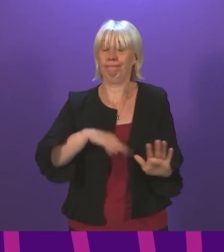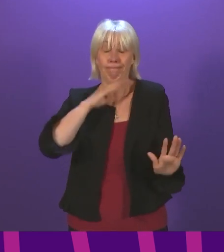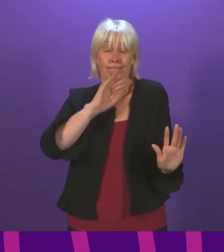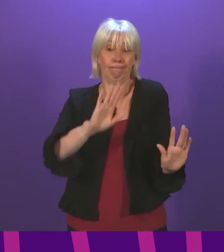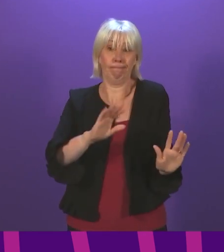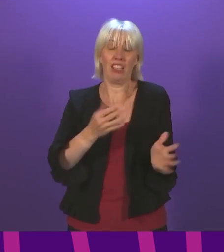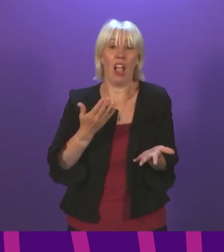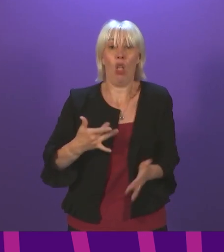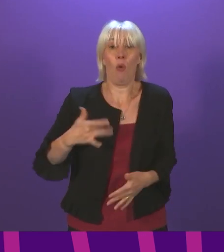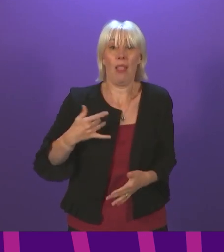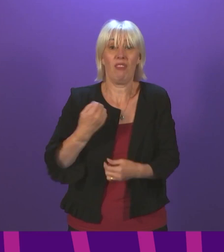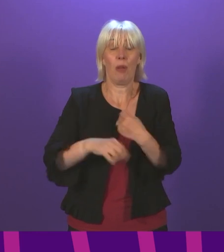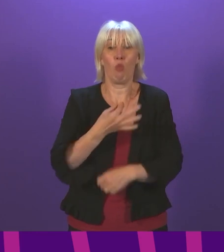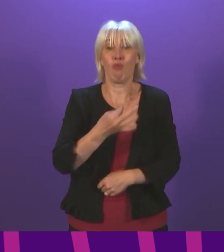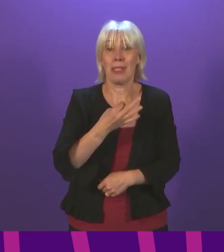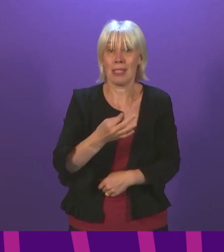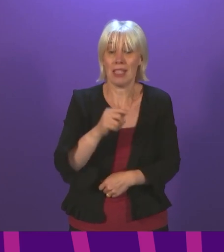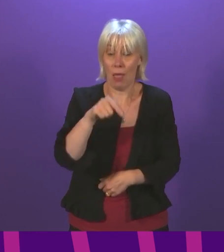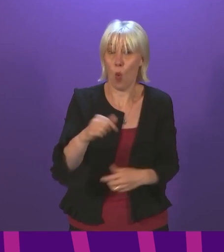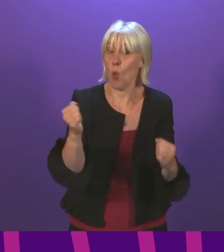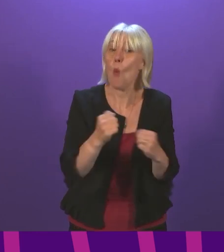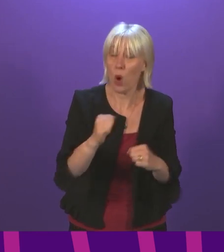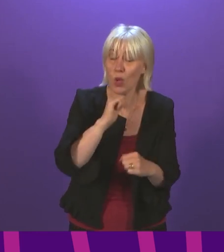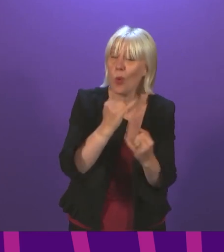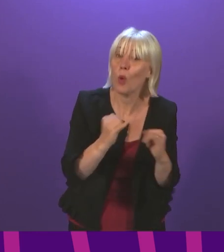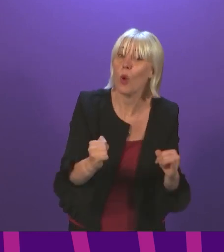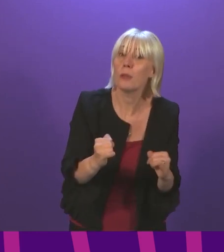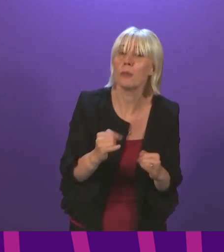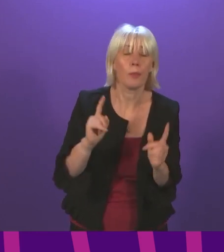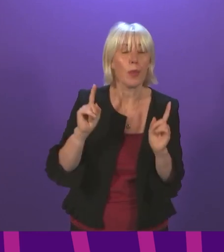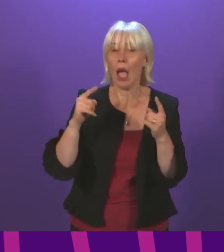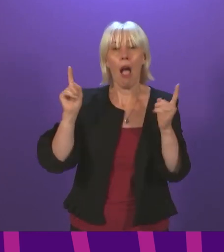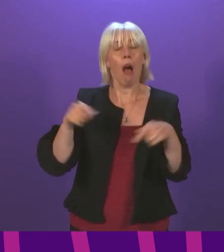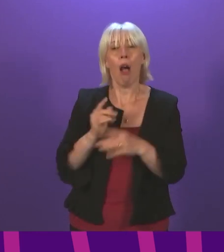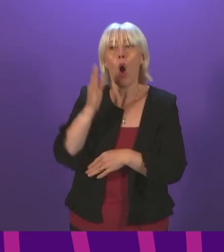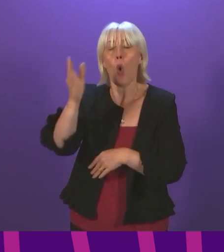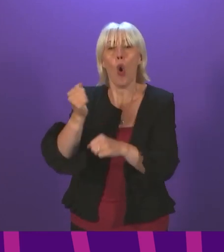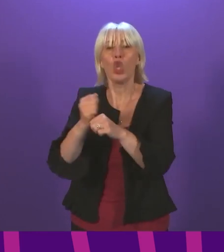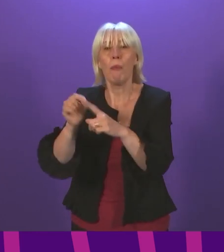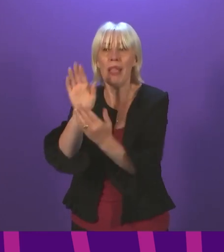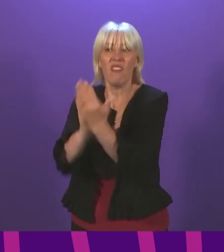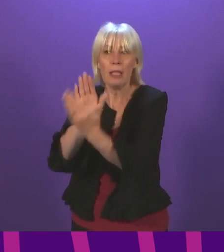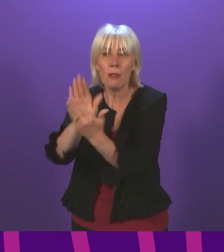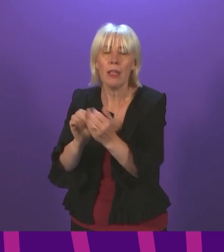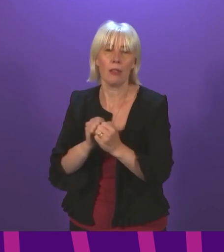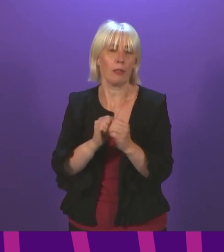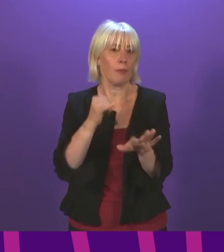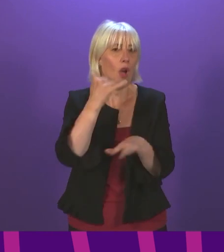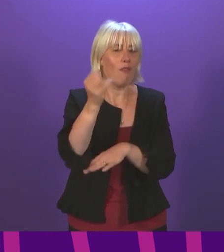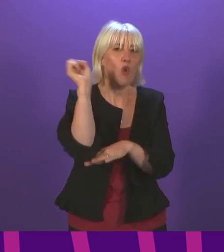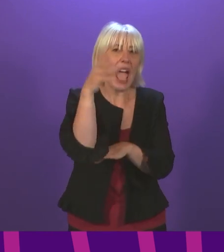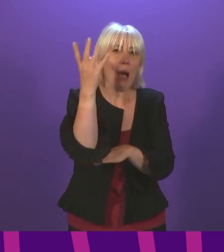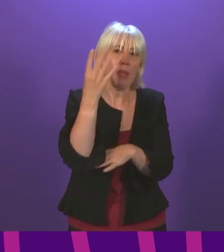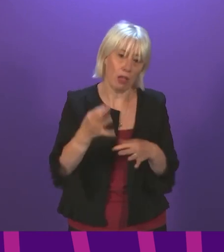only going to get worse this winter. People can't see a GP in person. They call for an ambulance, but it's delayed for hours.